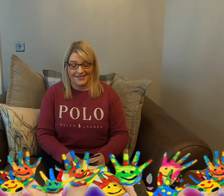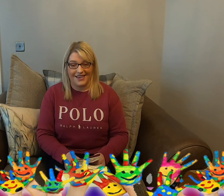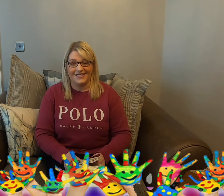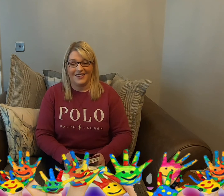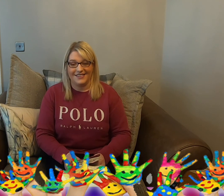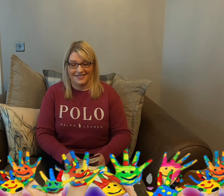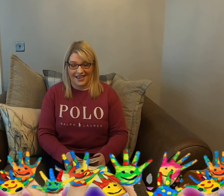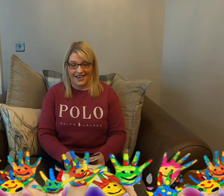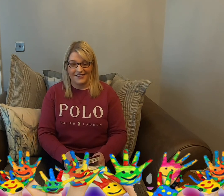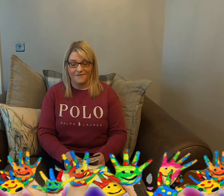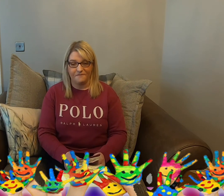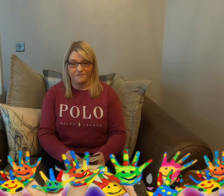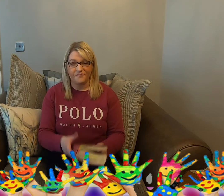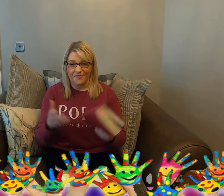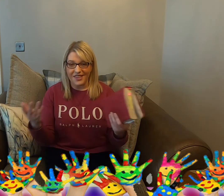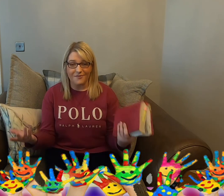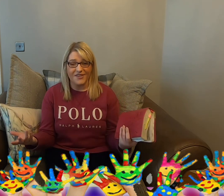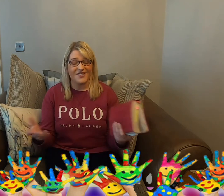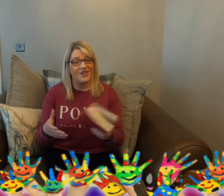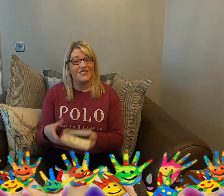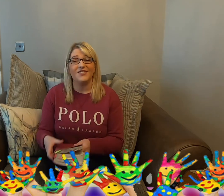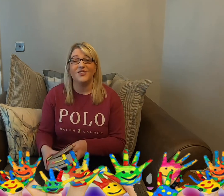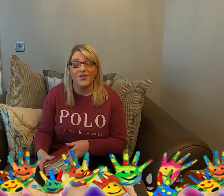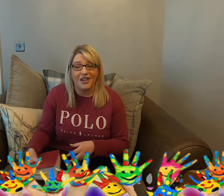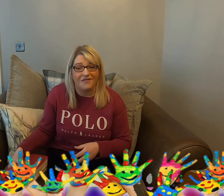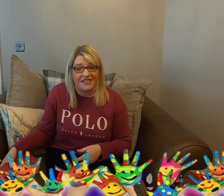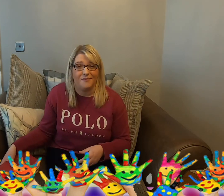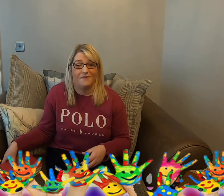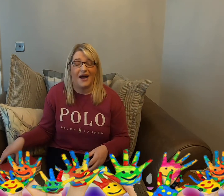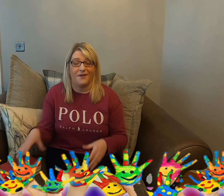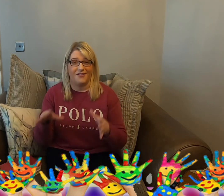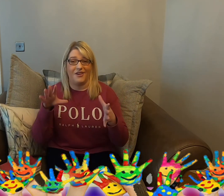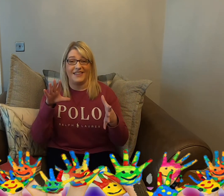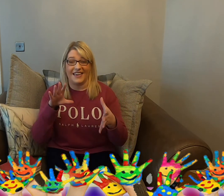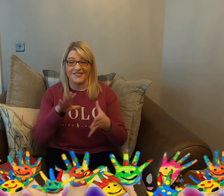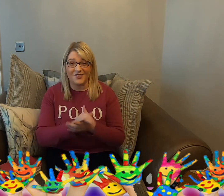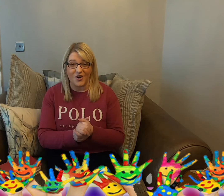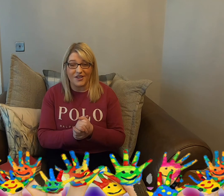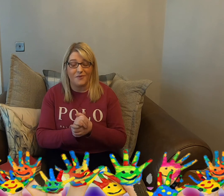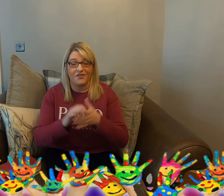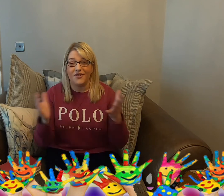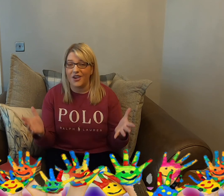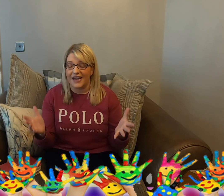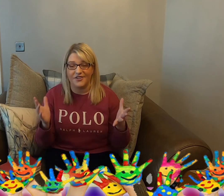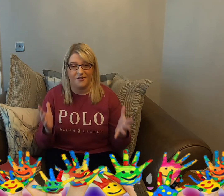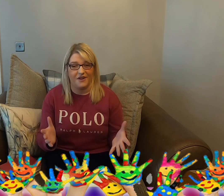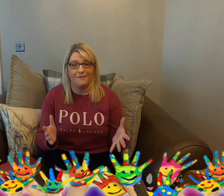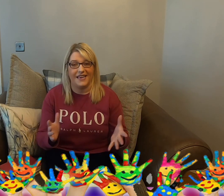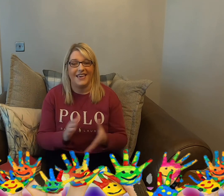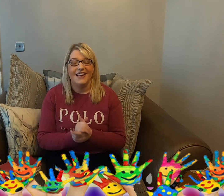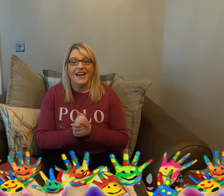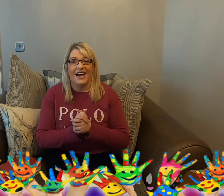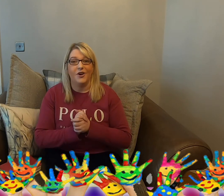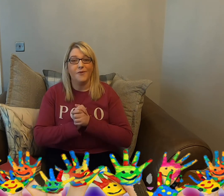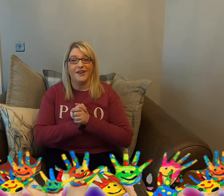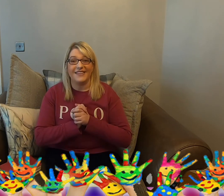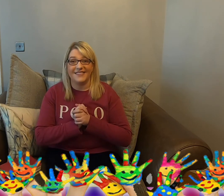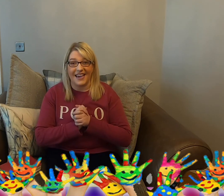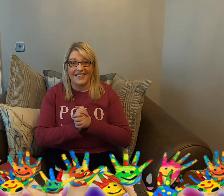Jesus said. Boys and girls, it's so lovely to be back with you and get started with you and your family. I hope you're excited